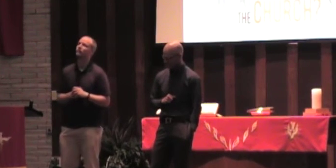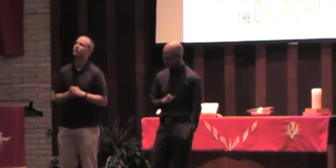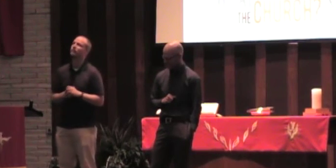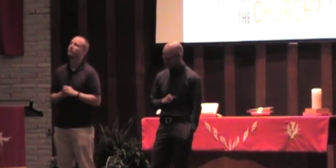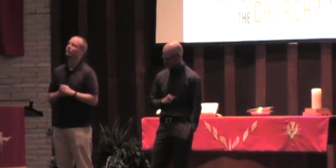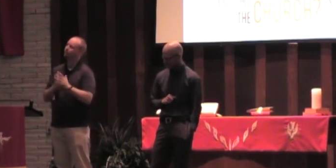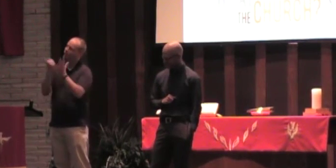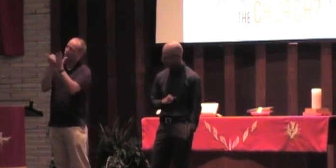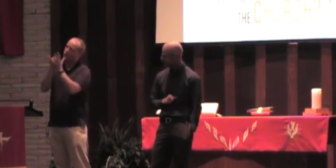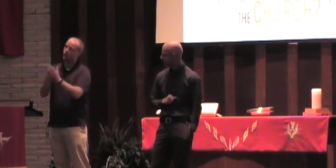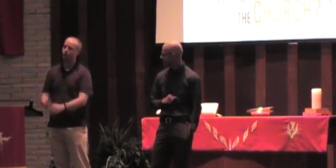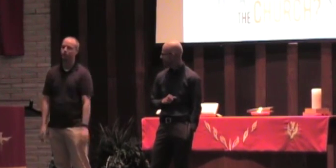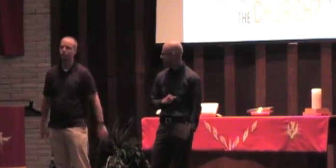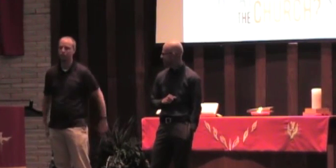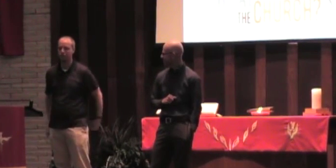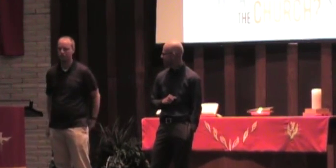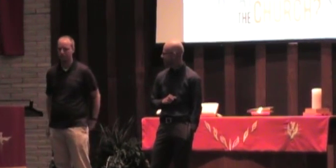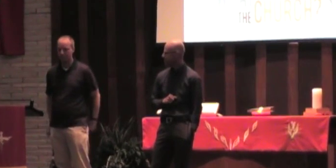Amen.